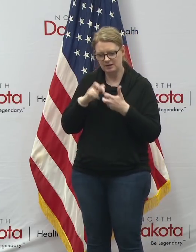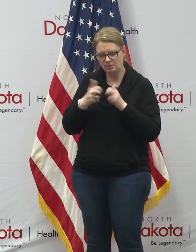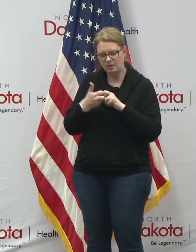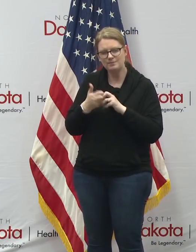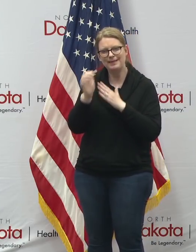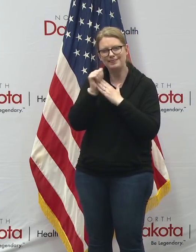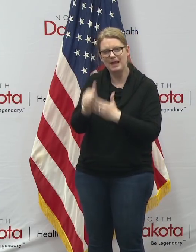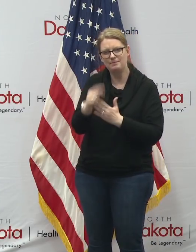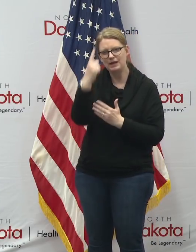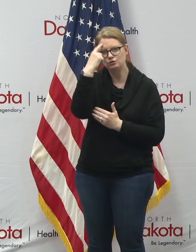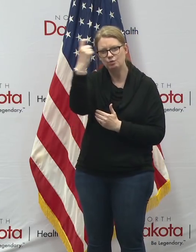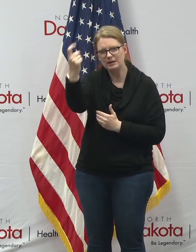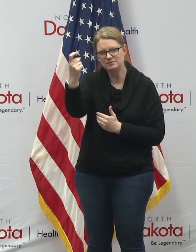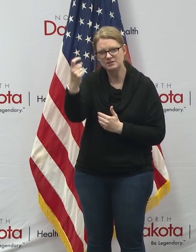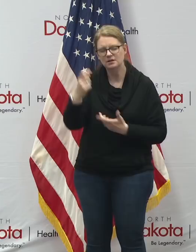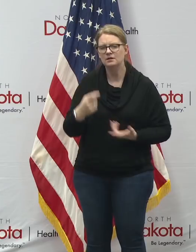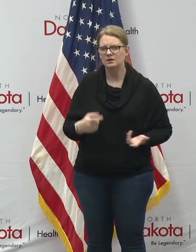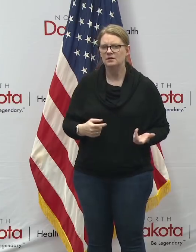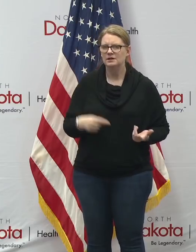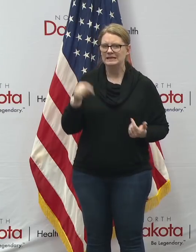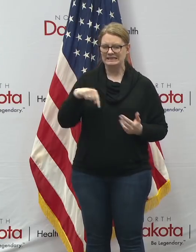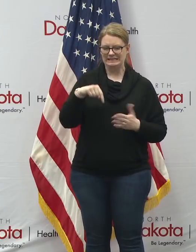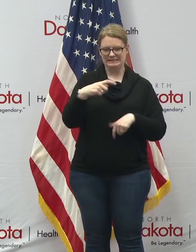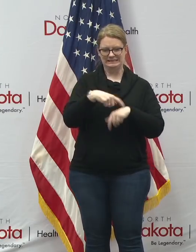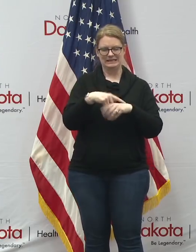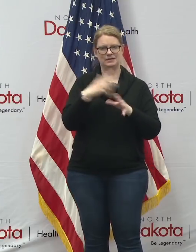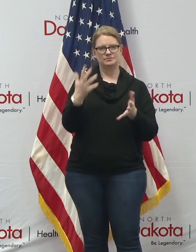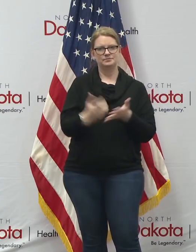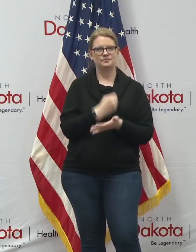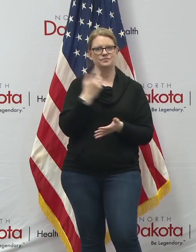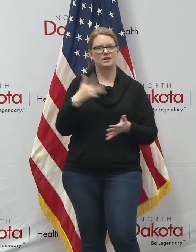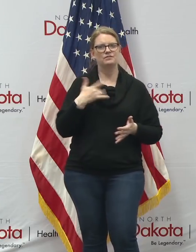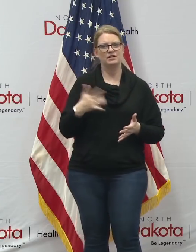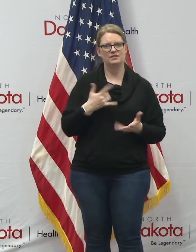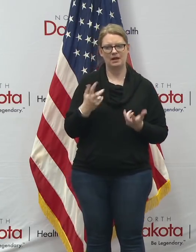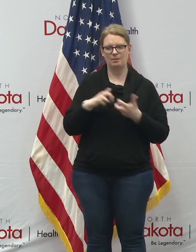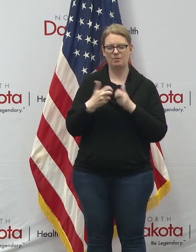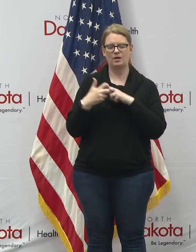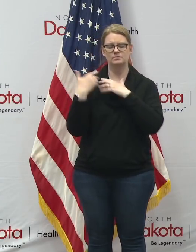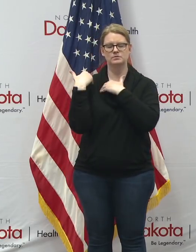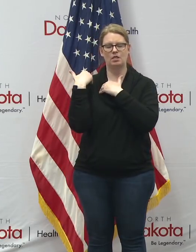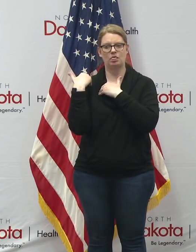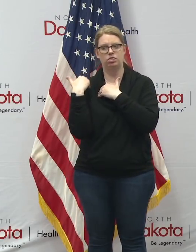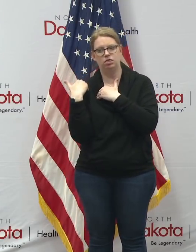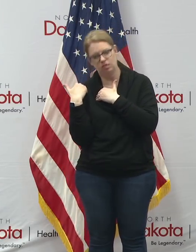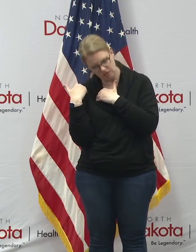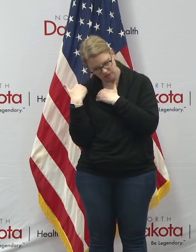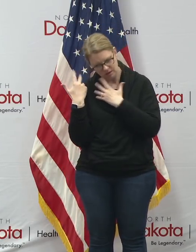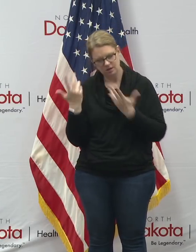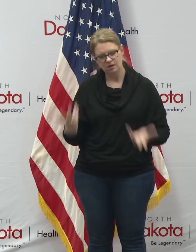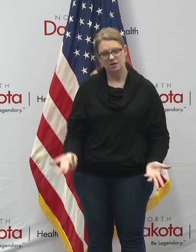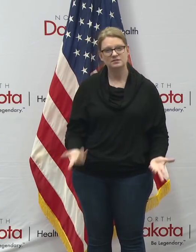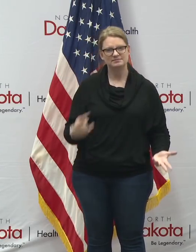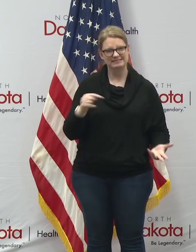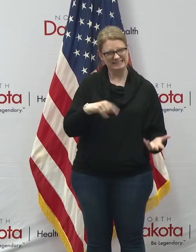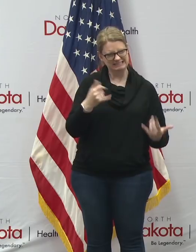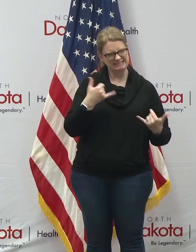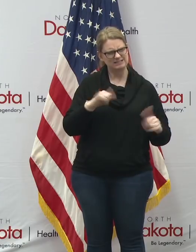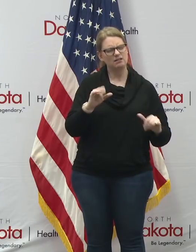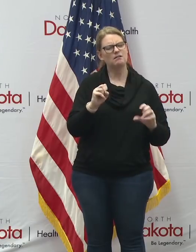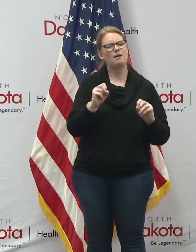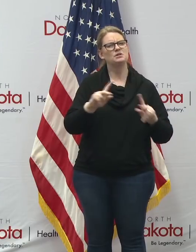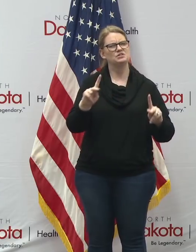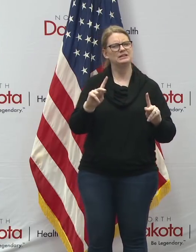dreams and i think that even in this time when everybody's probably feeling like we got a stack of problems uh behind us there still is an opportunity for us to